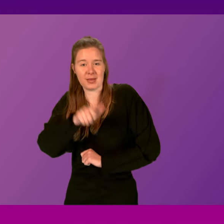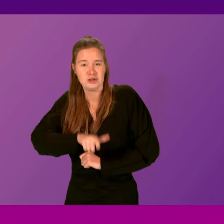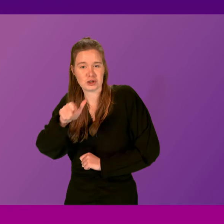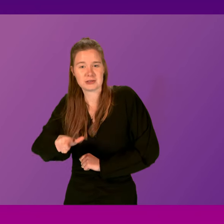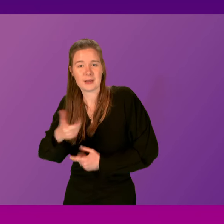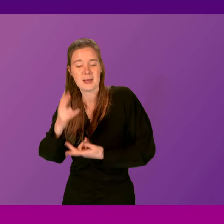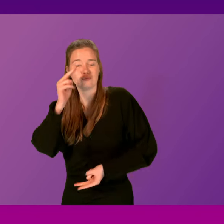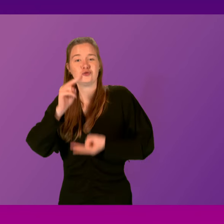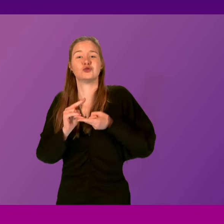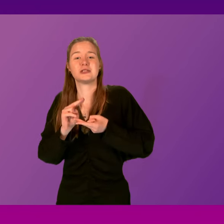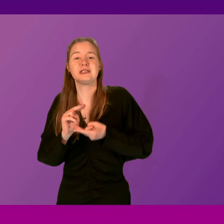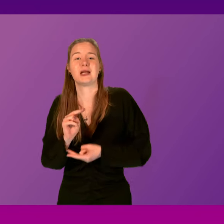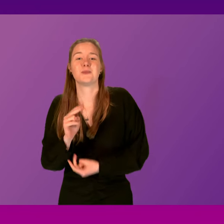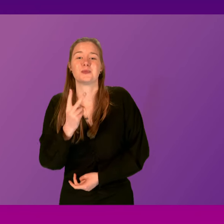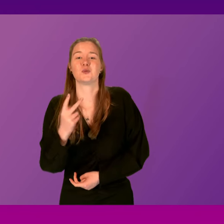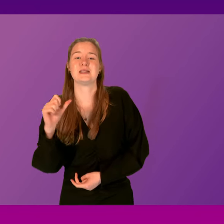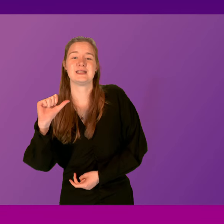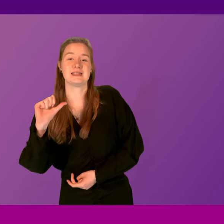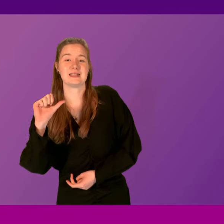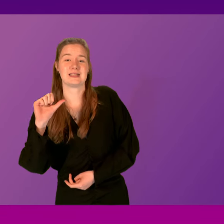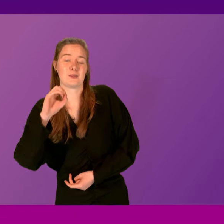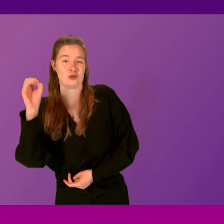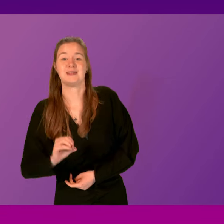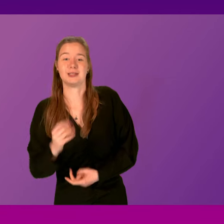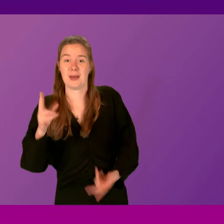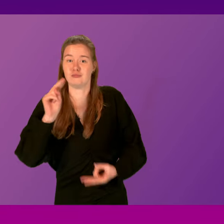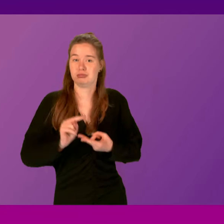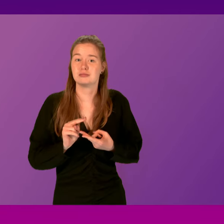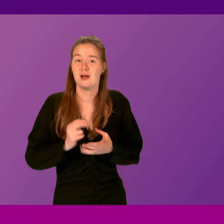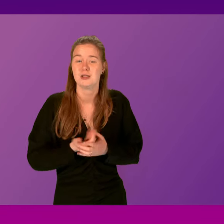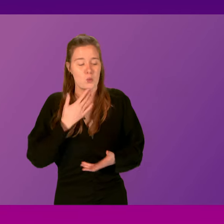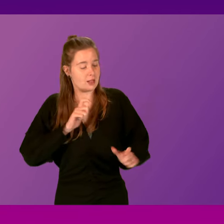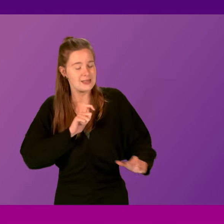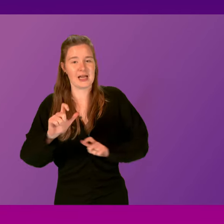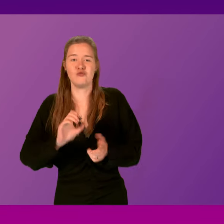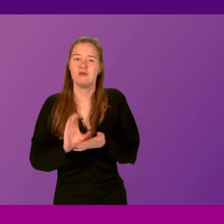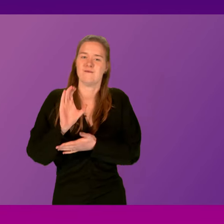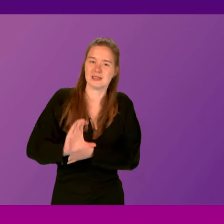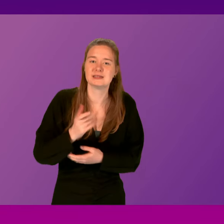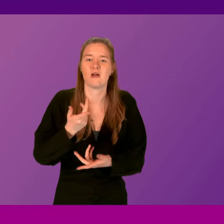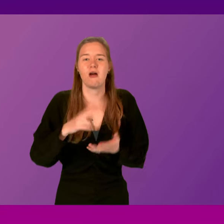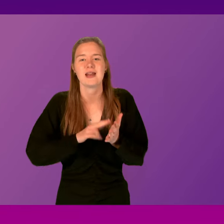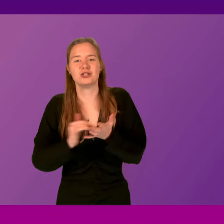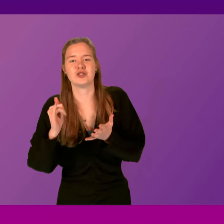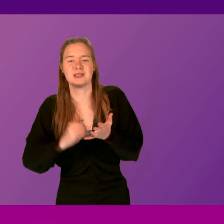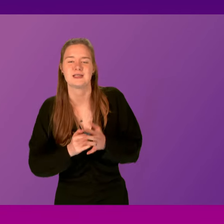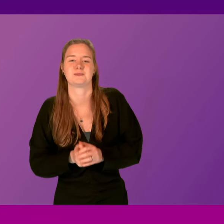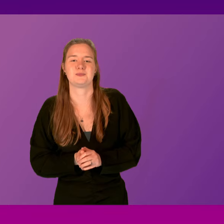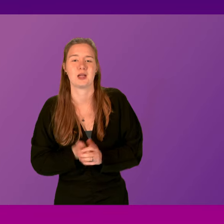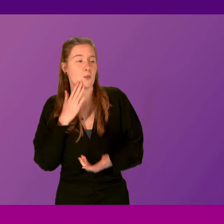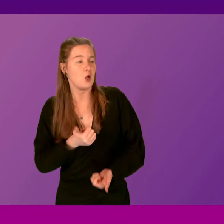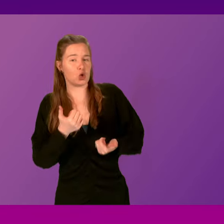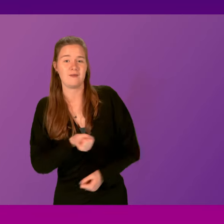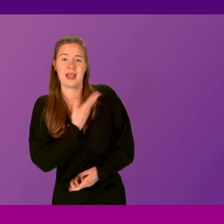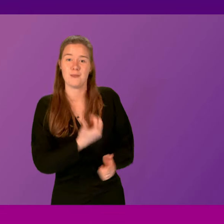it was reduced by 26%. So we'll continue to invest in our NHS. Wouldn't it be good if